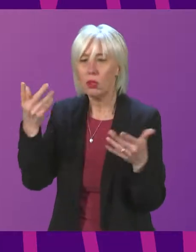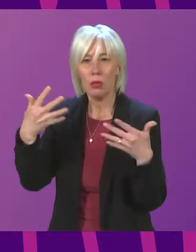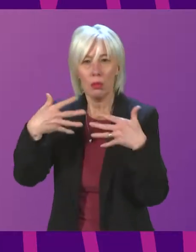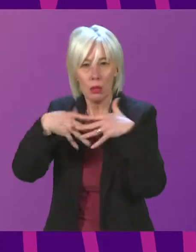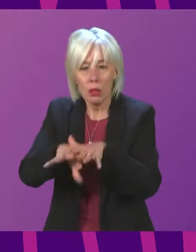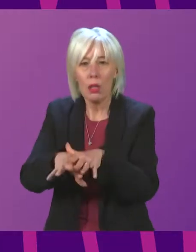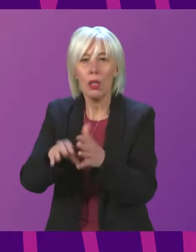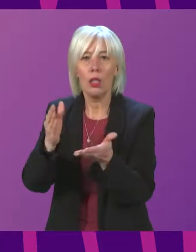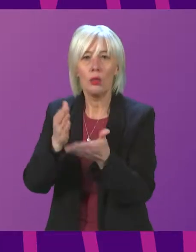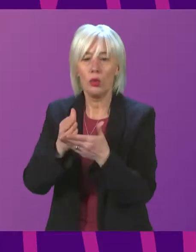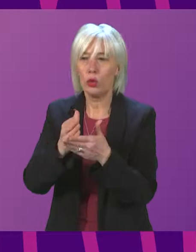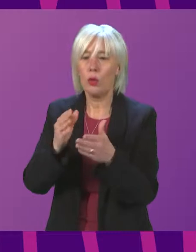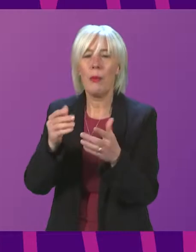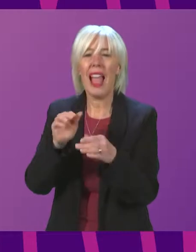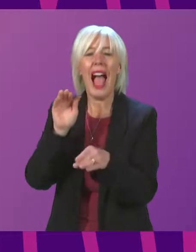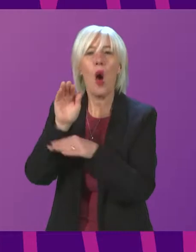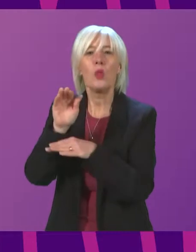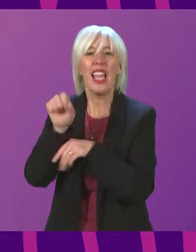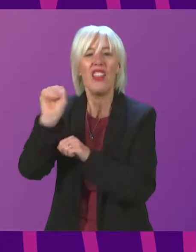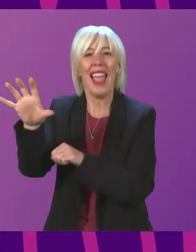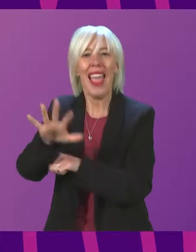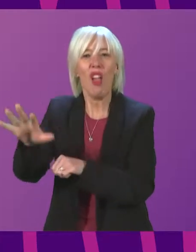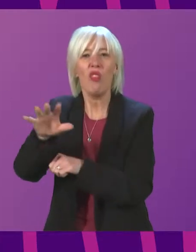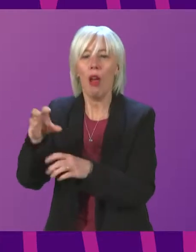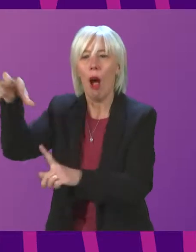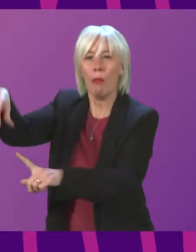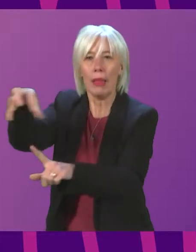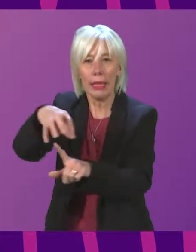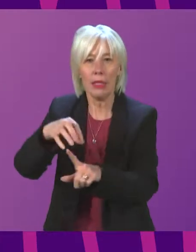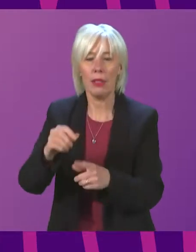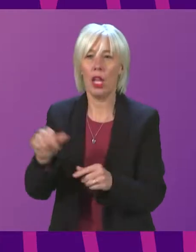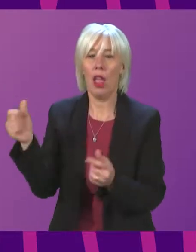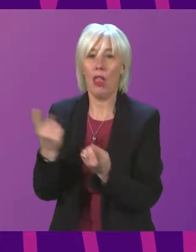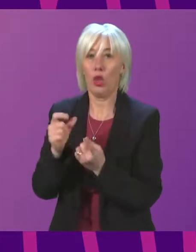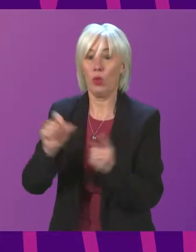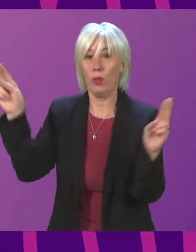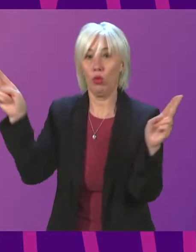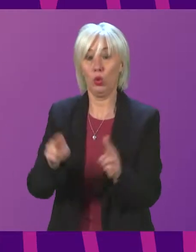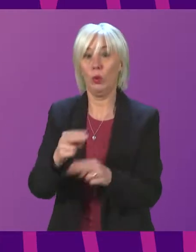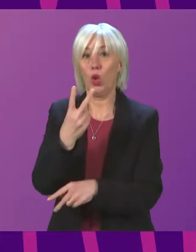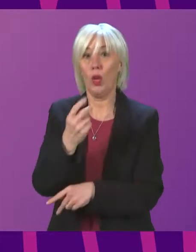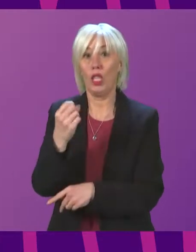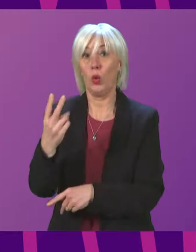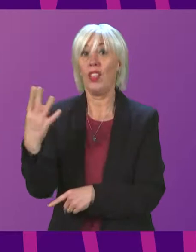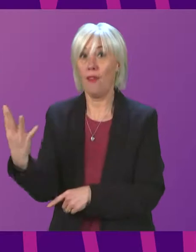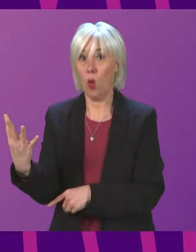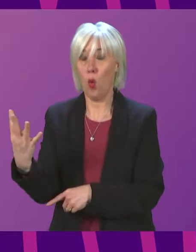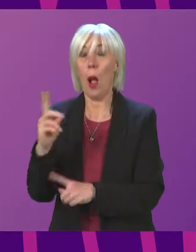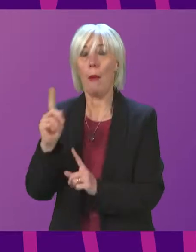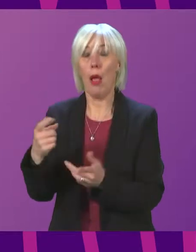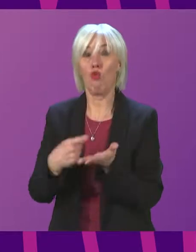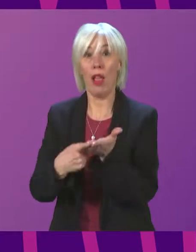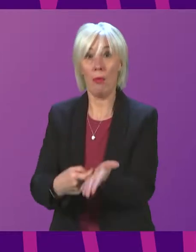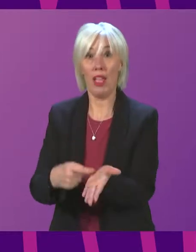reduce out-of-area placements and hospital stays by 2024. The report includes recommendations